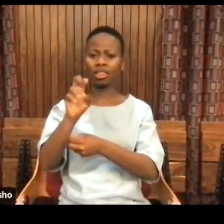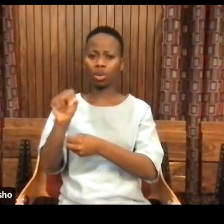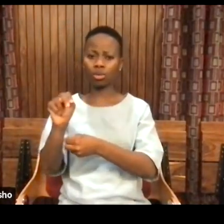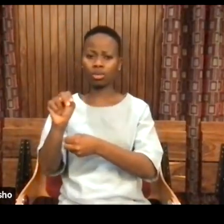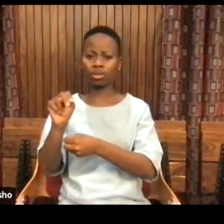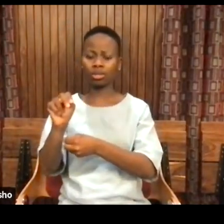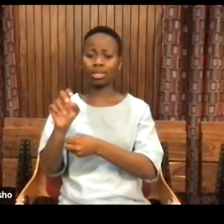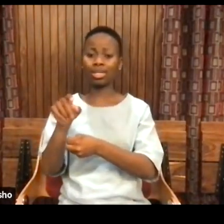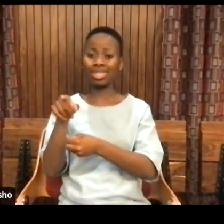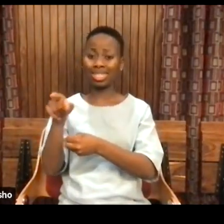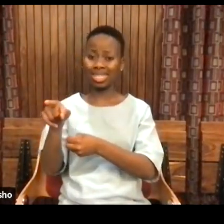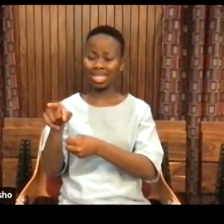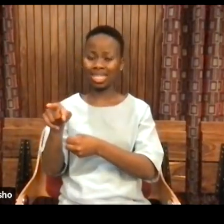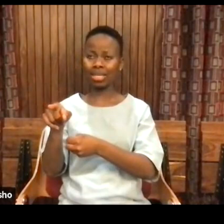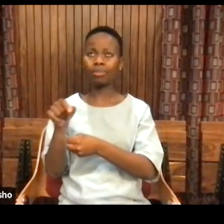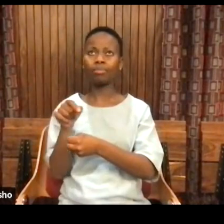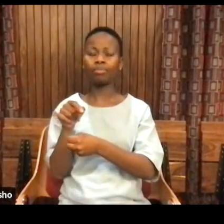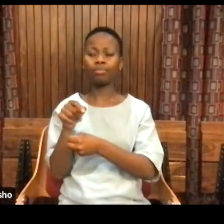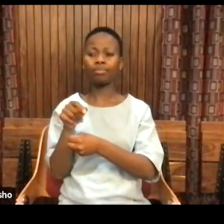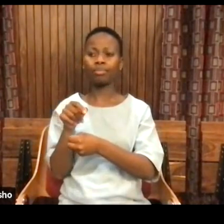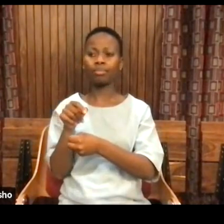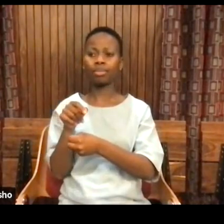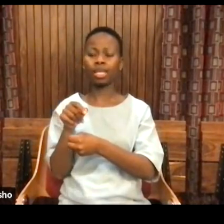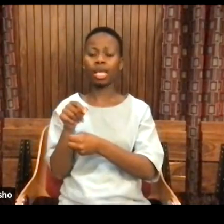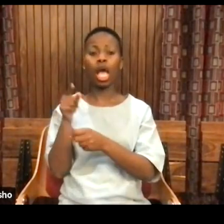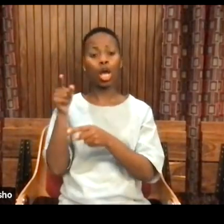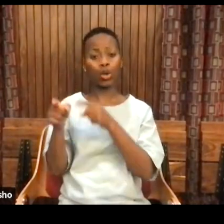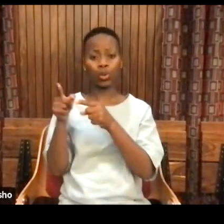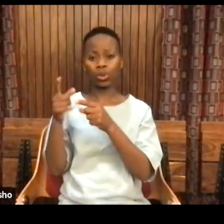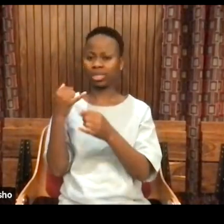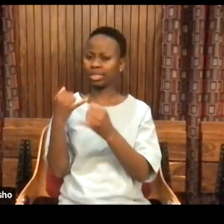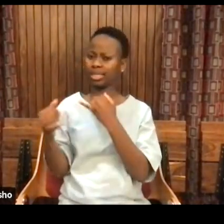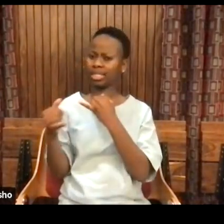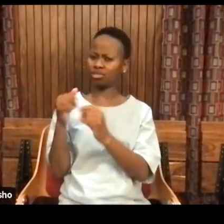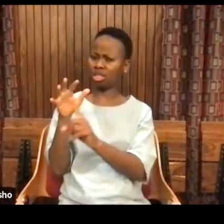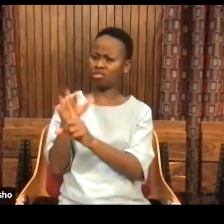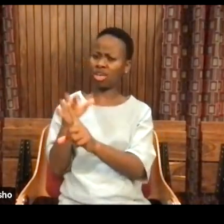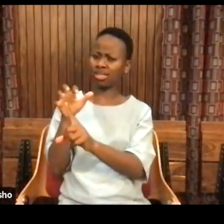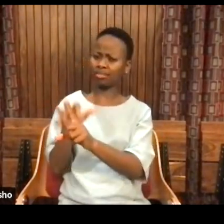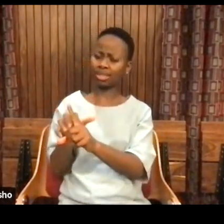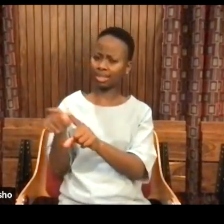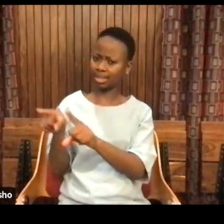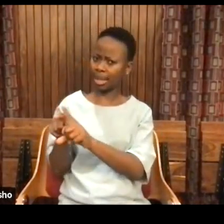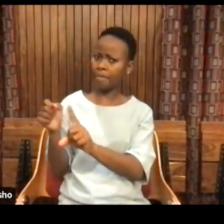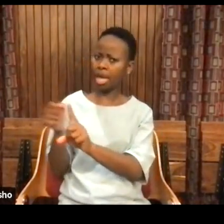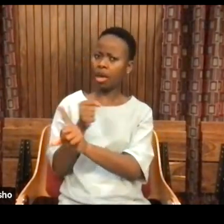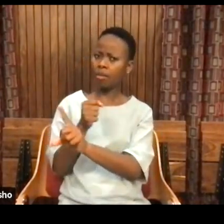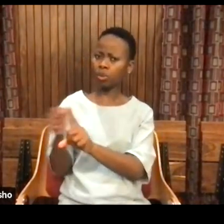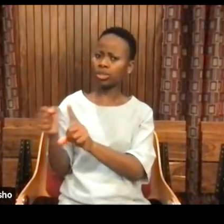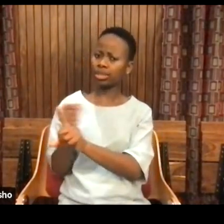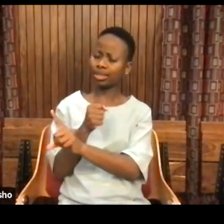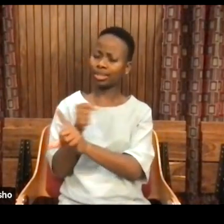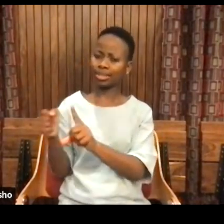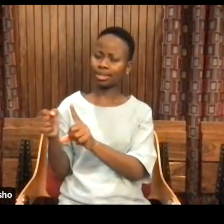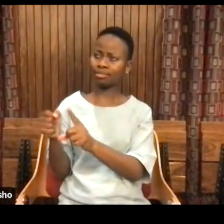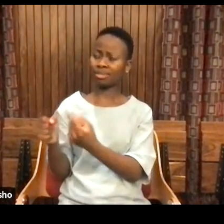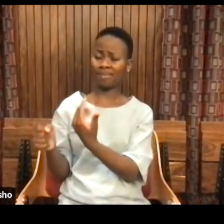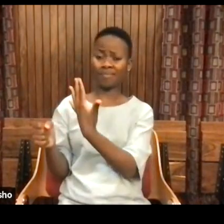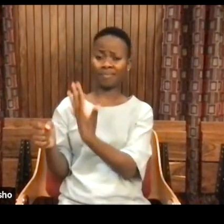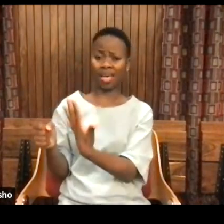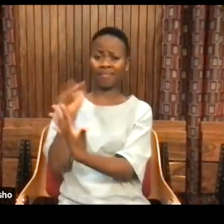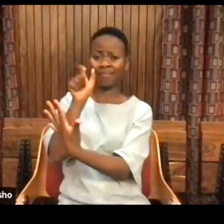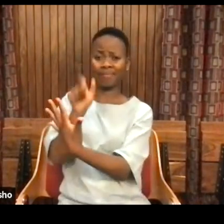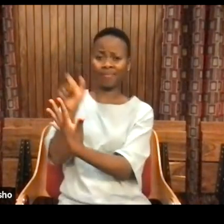been incredibly accused of sexual harassment and abuse by at least five